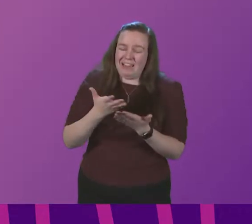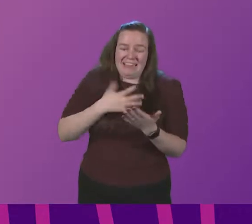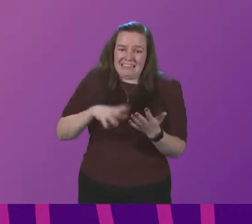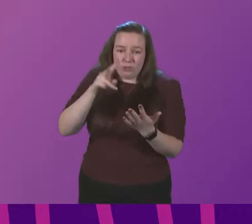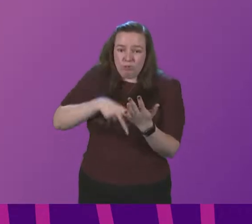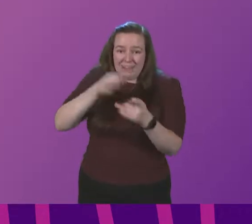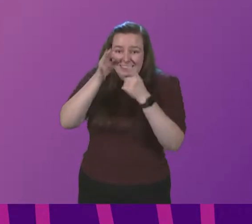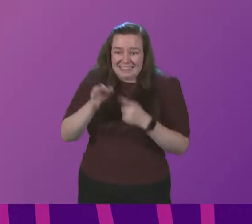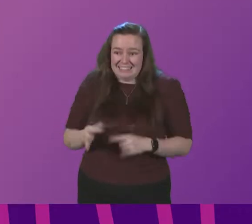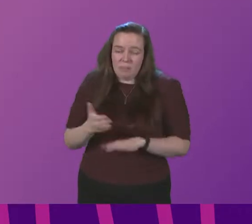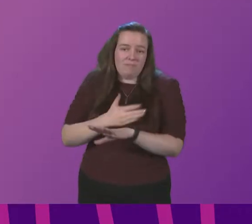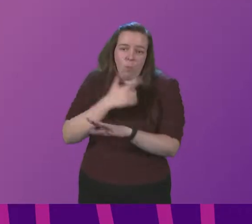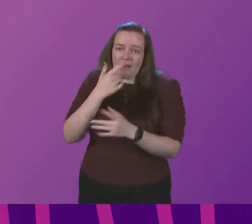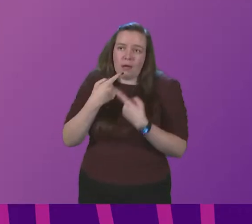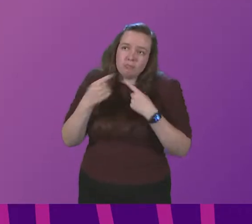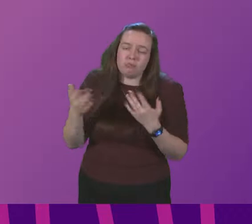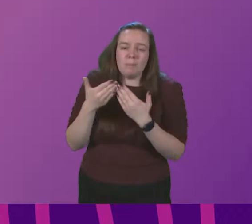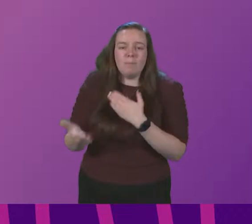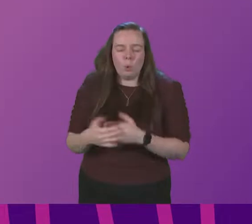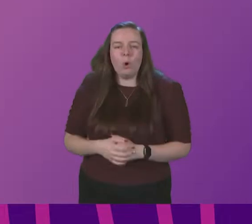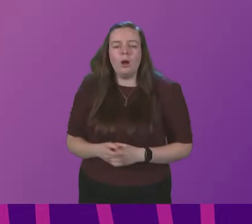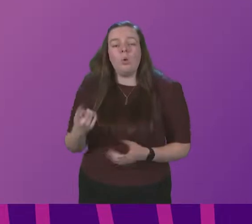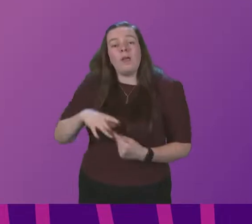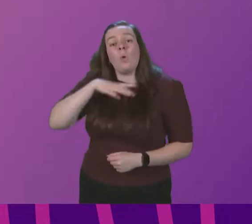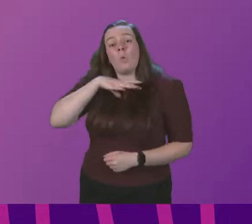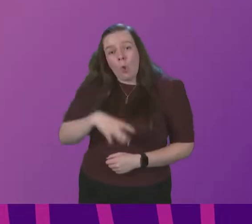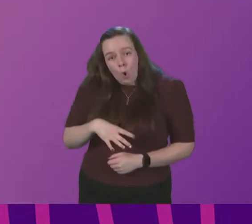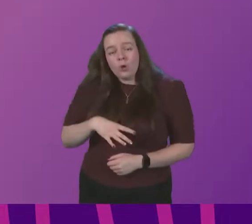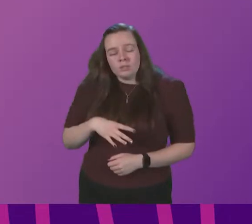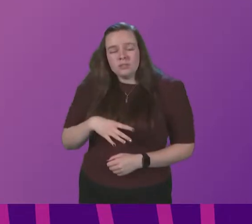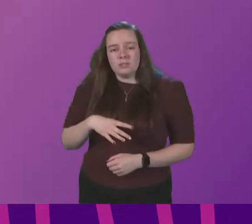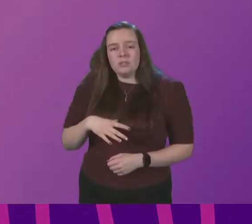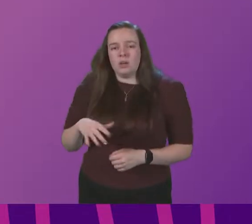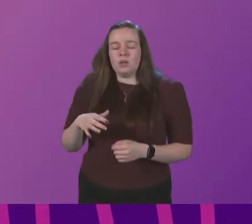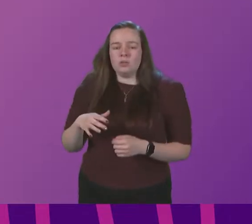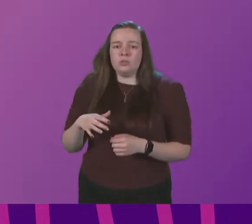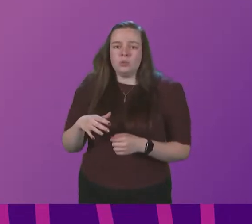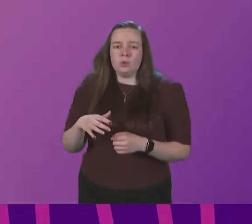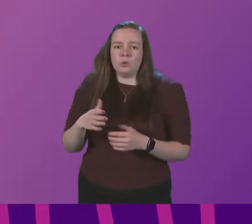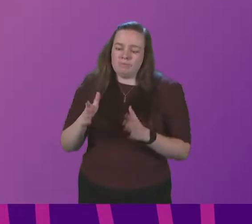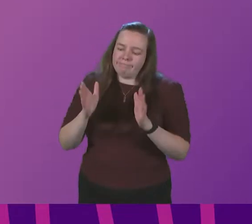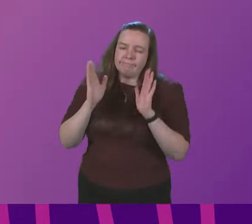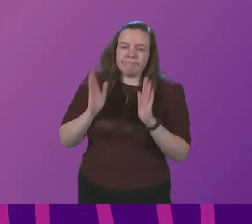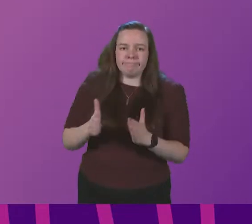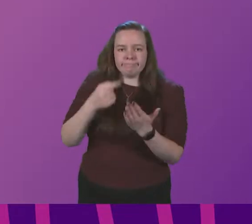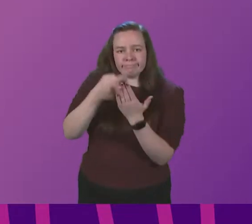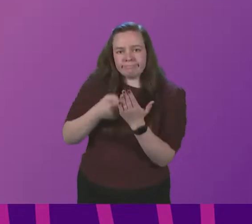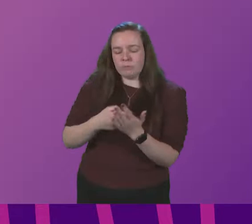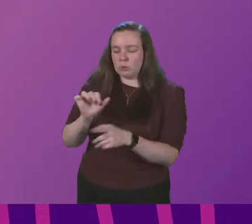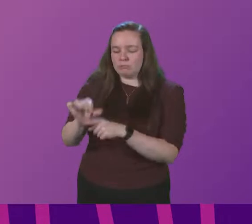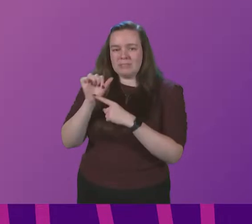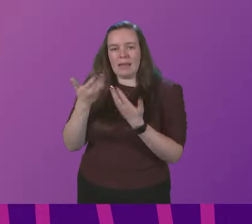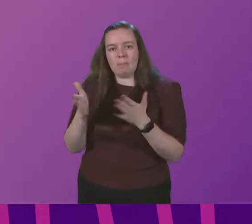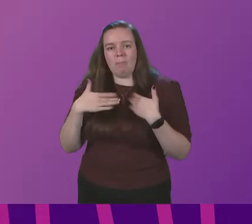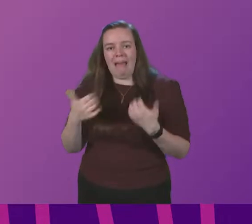I can comment any further on it we want to be in a position where we can take necessary measures to protect public health